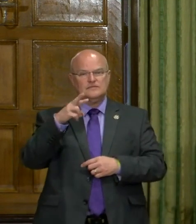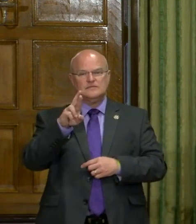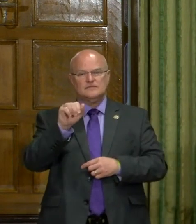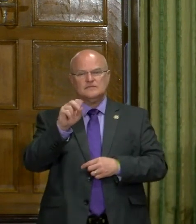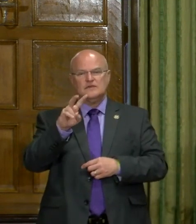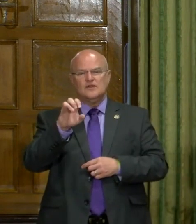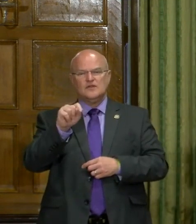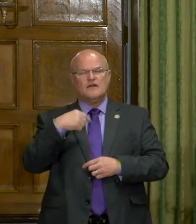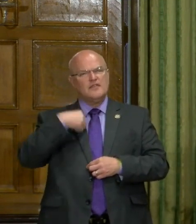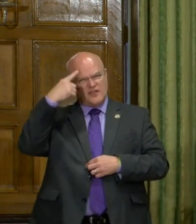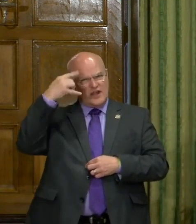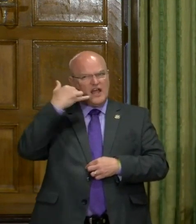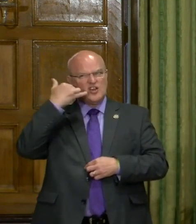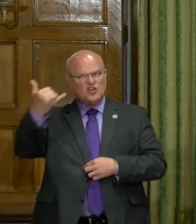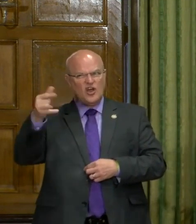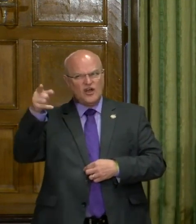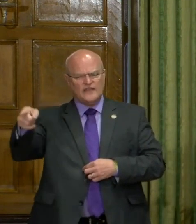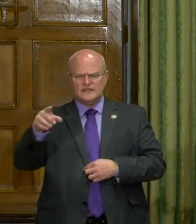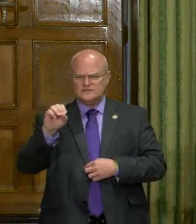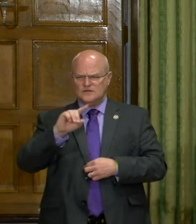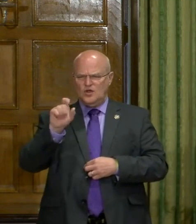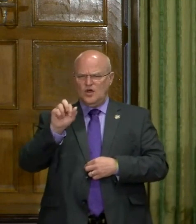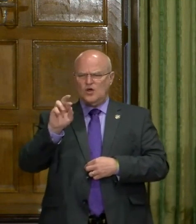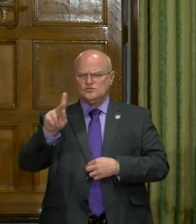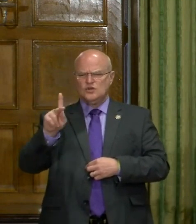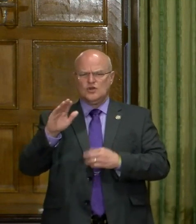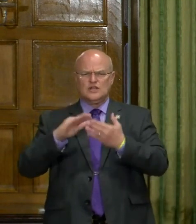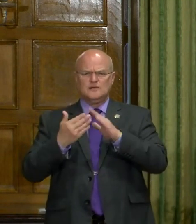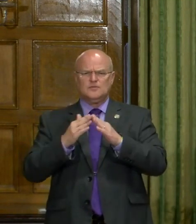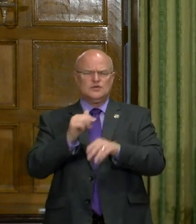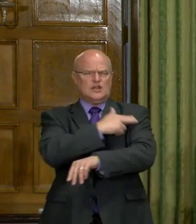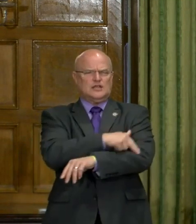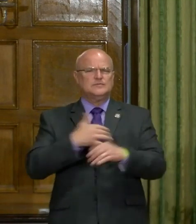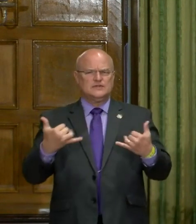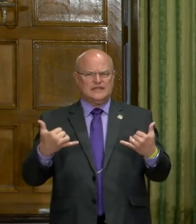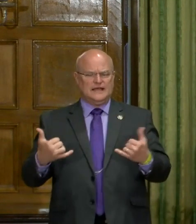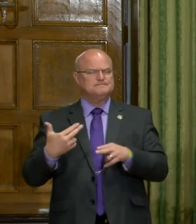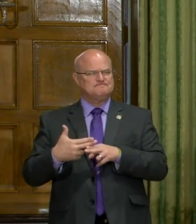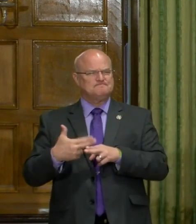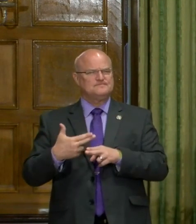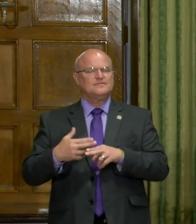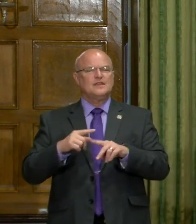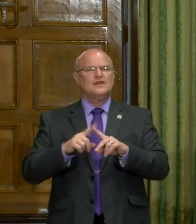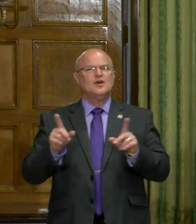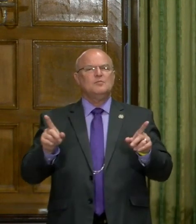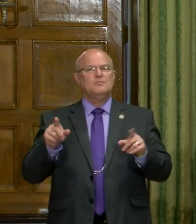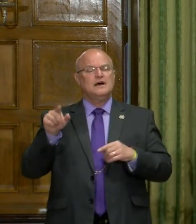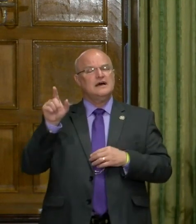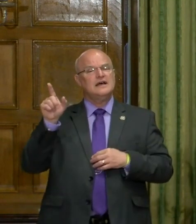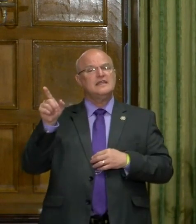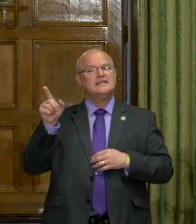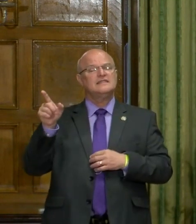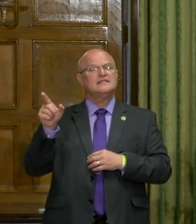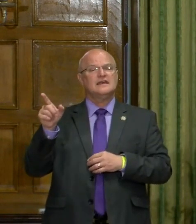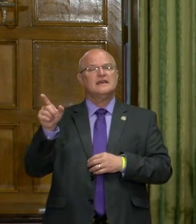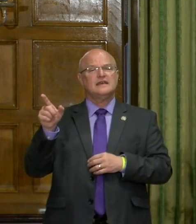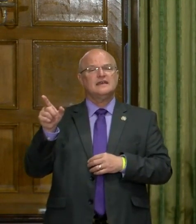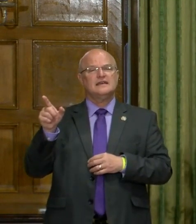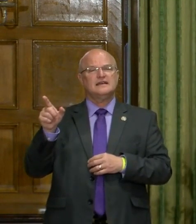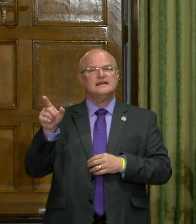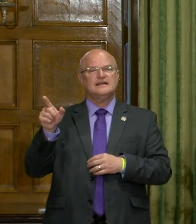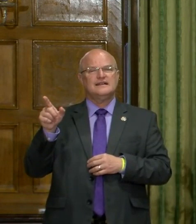the Gravette, uh, hospital that goes by Ozark Community Hospital now. The name. And, uh, they, uh,